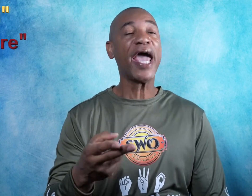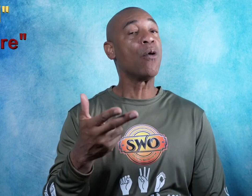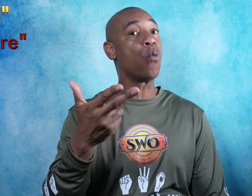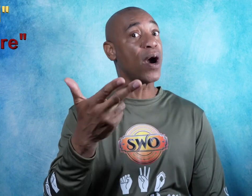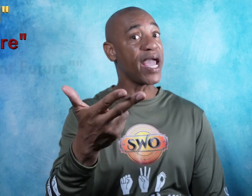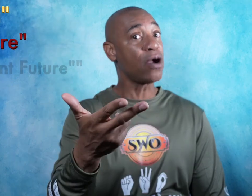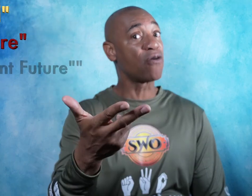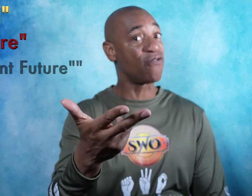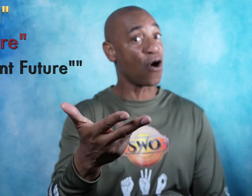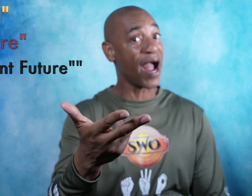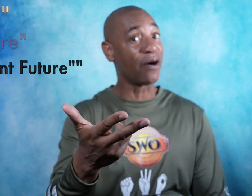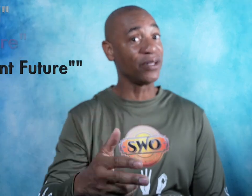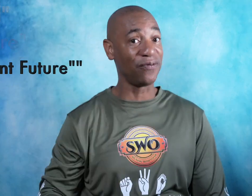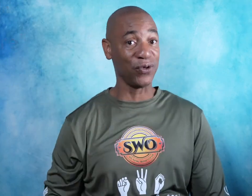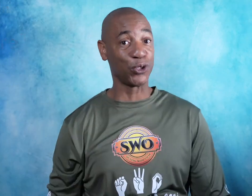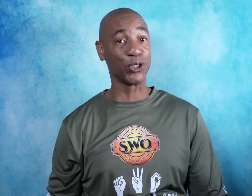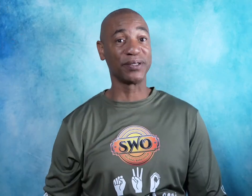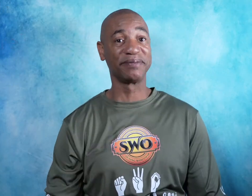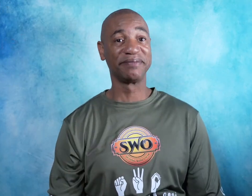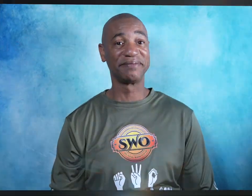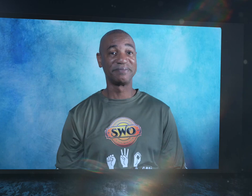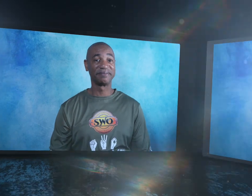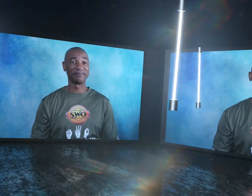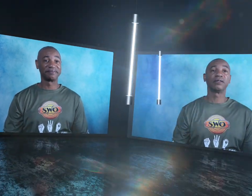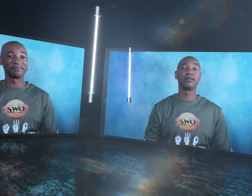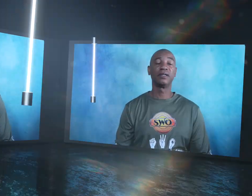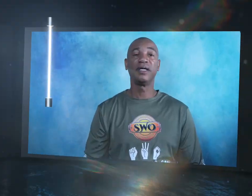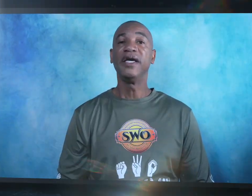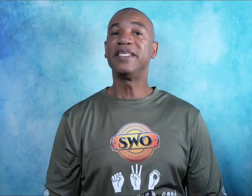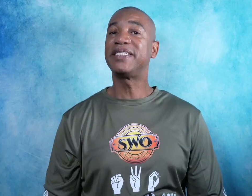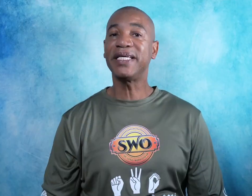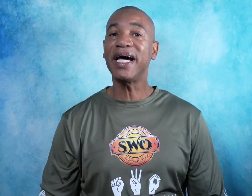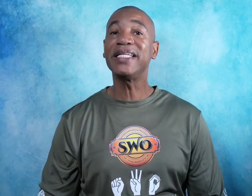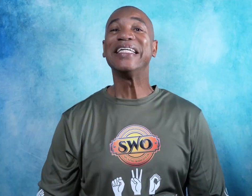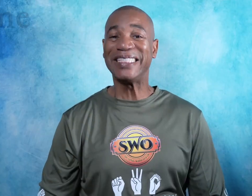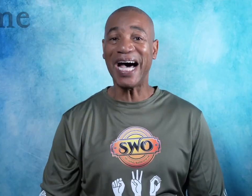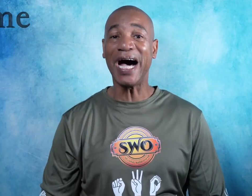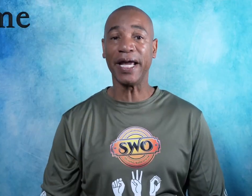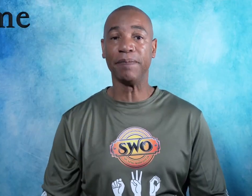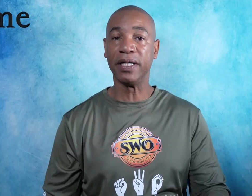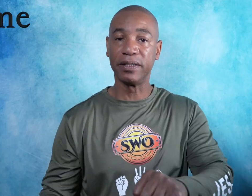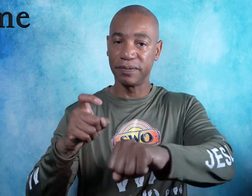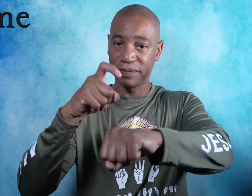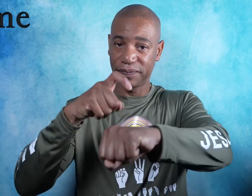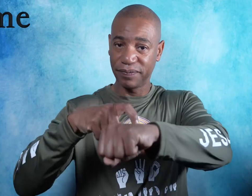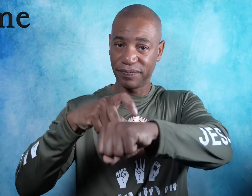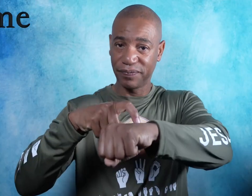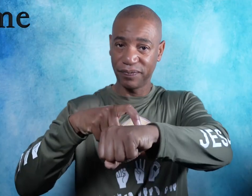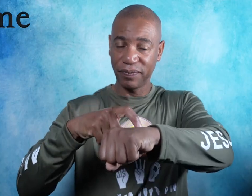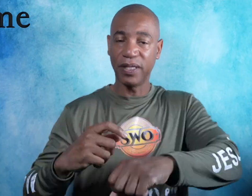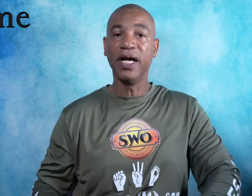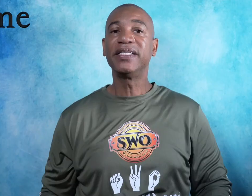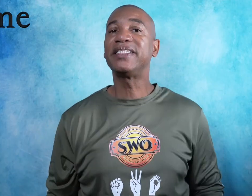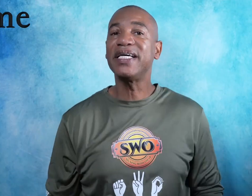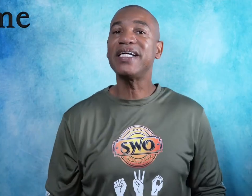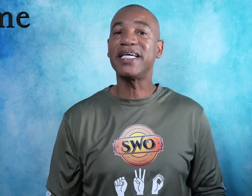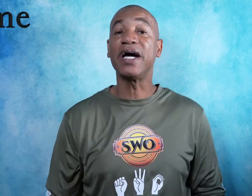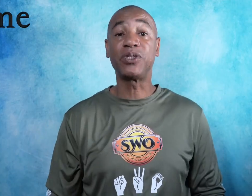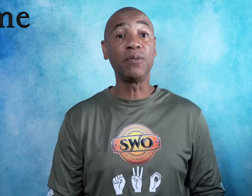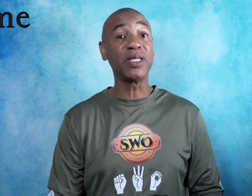and way or far out in the future. The sign time. To sign time, simply